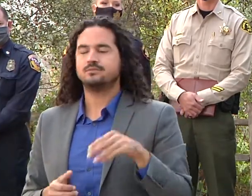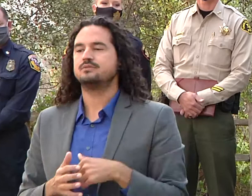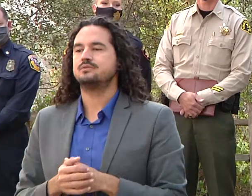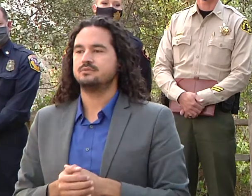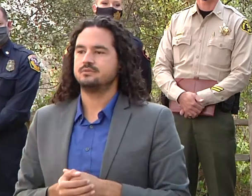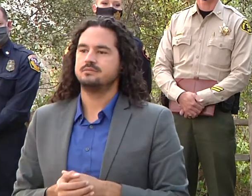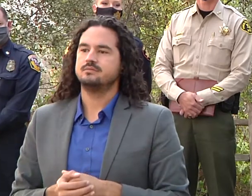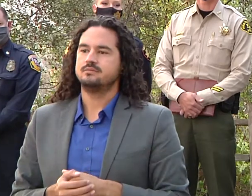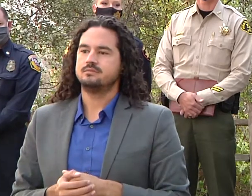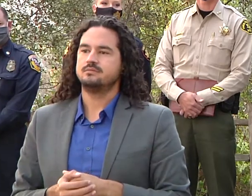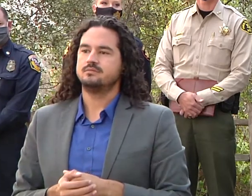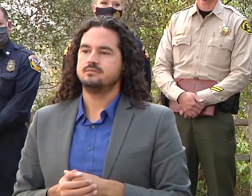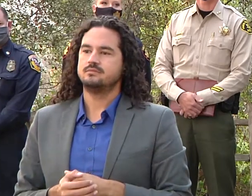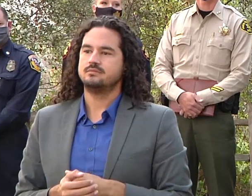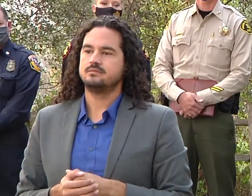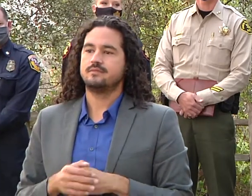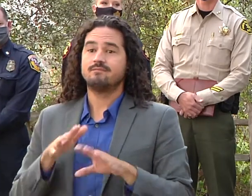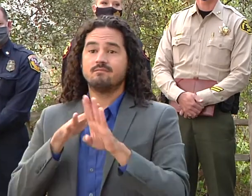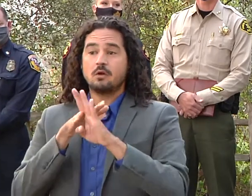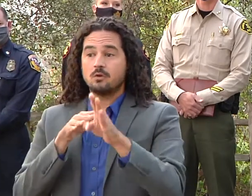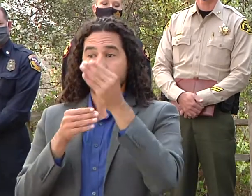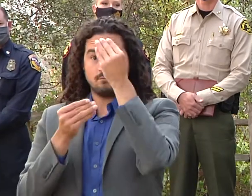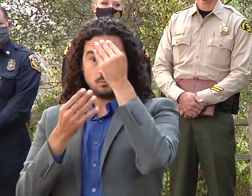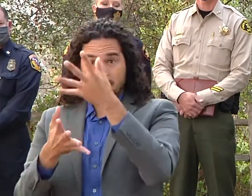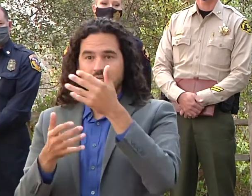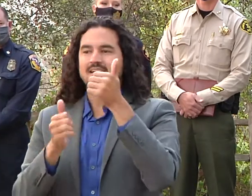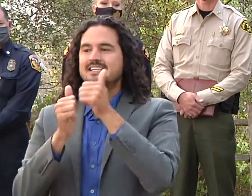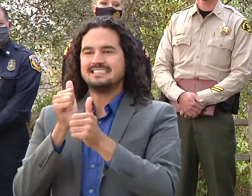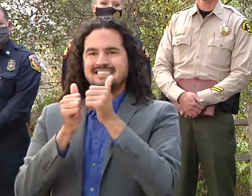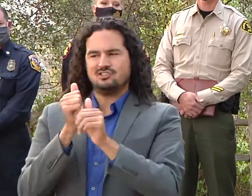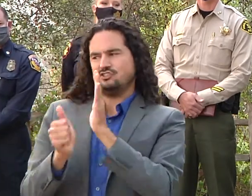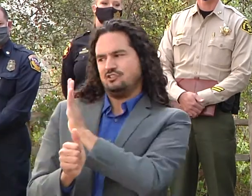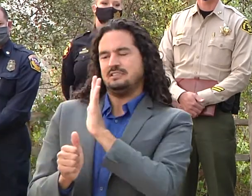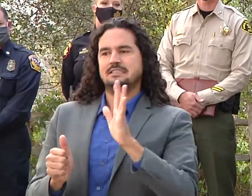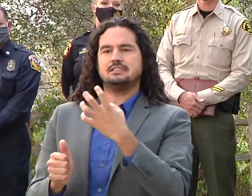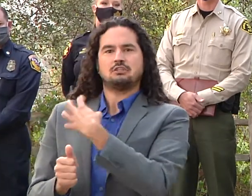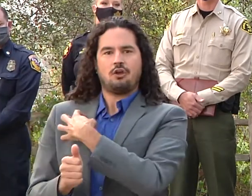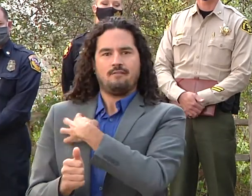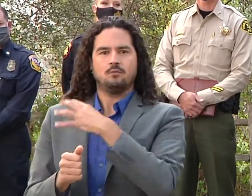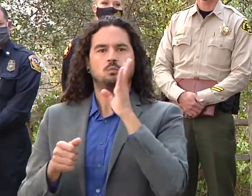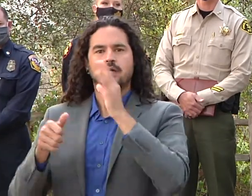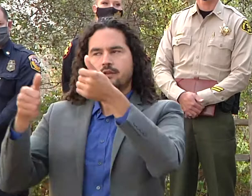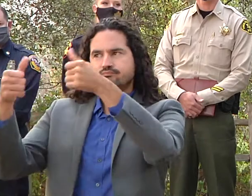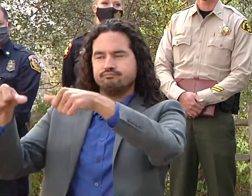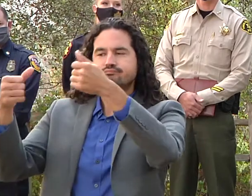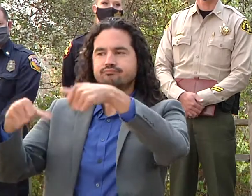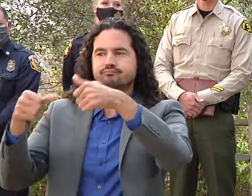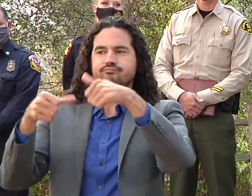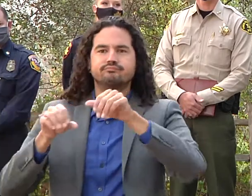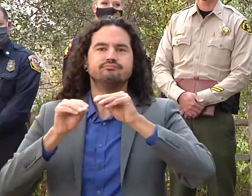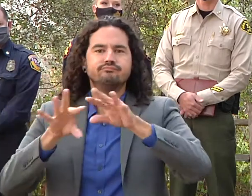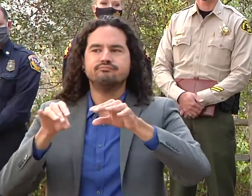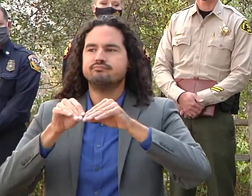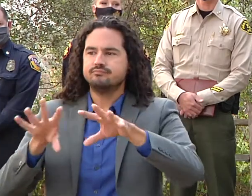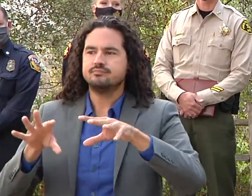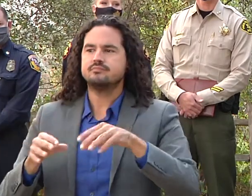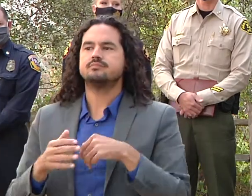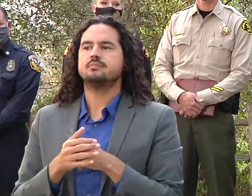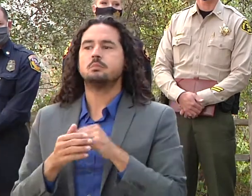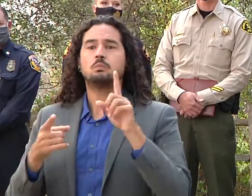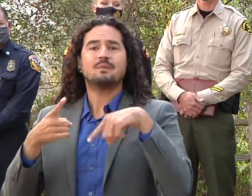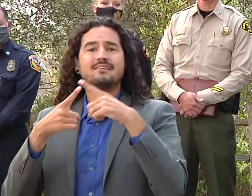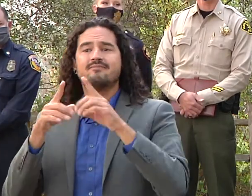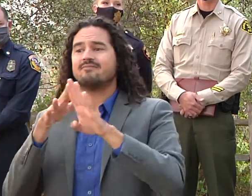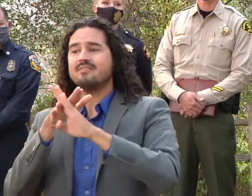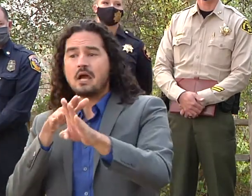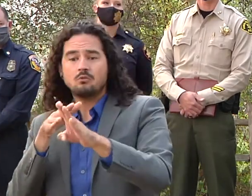be broadcast through each respective sheriff's agencies information portals and channels and the recovery aspect of